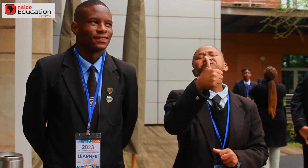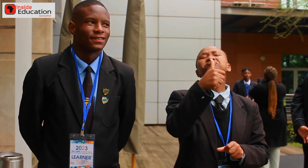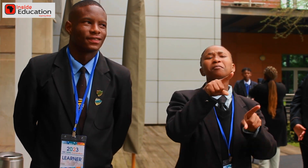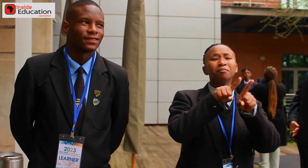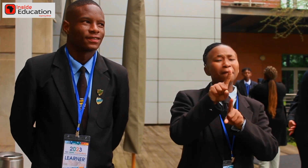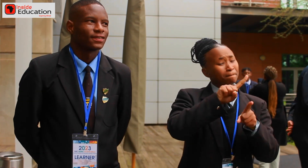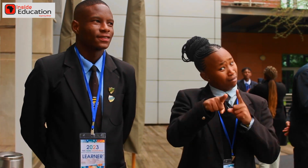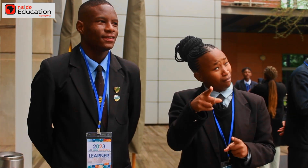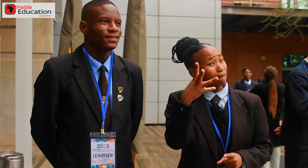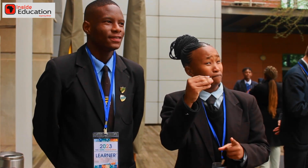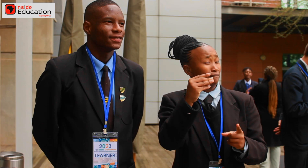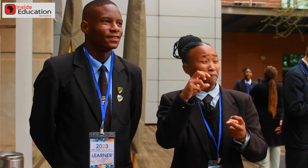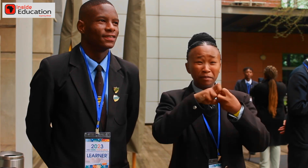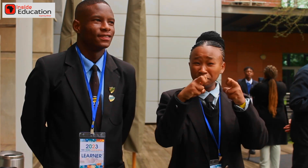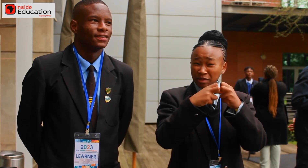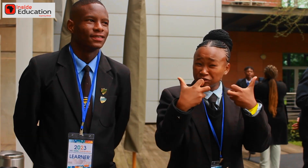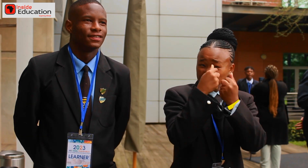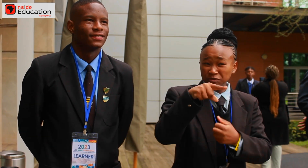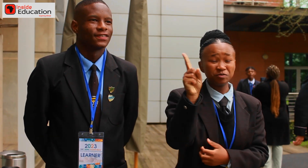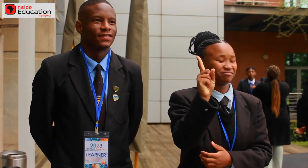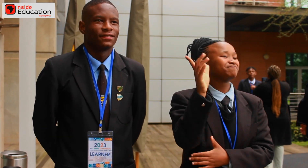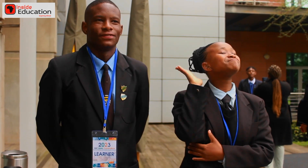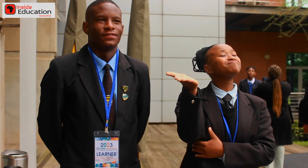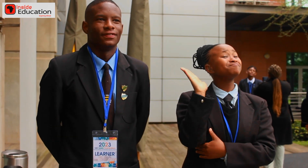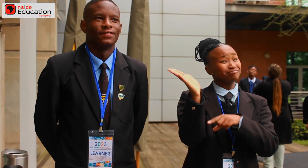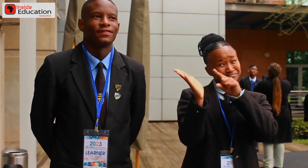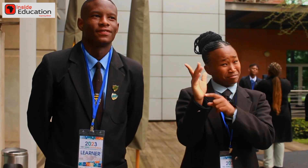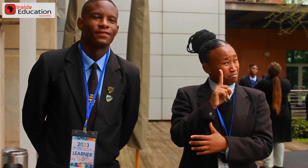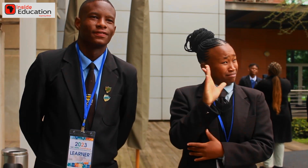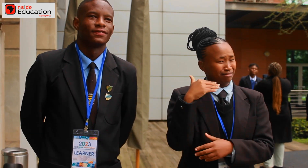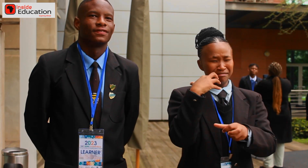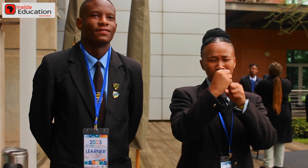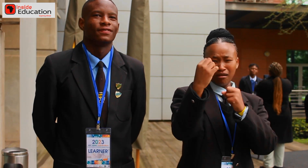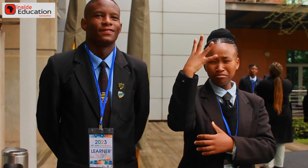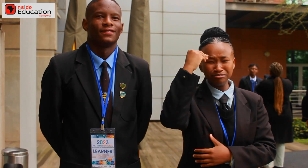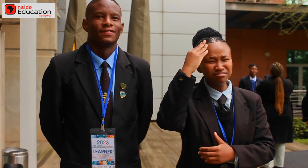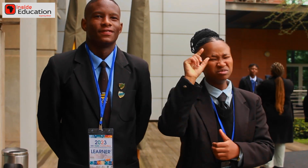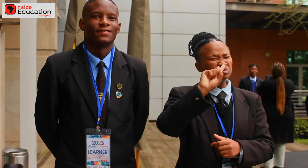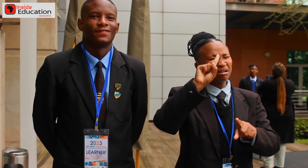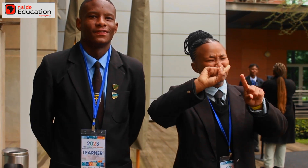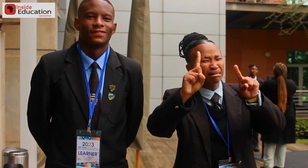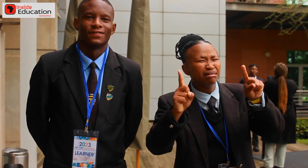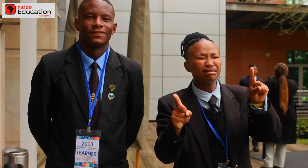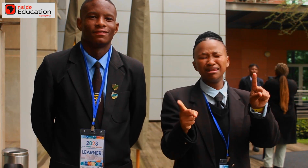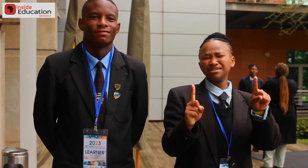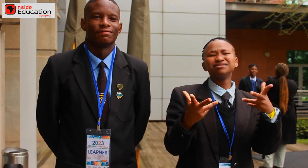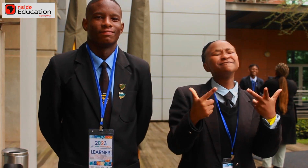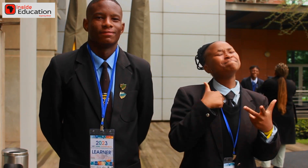I was very, very nervous. I didn't want to fail. So, worked very hard early in the year to try to avoid